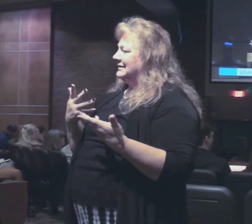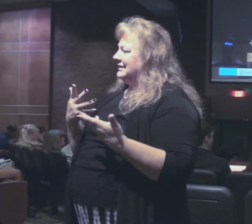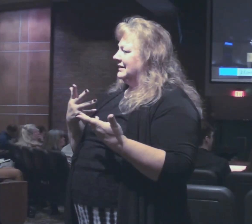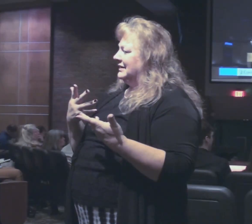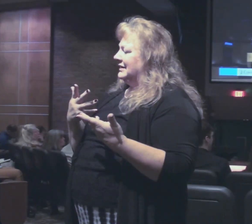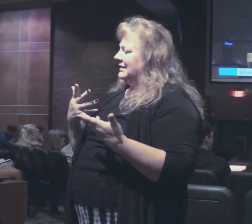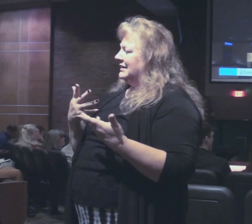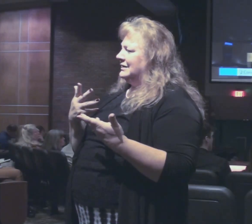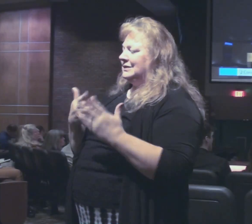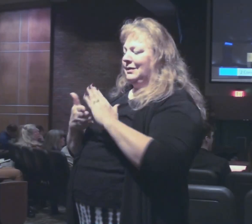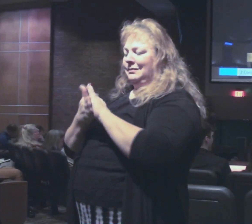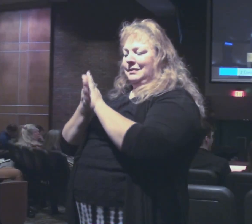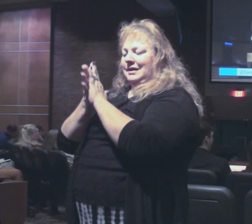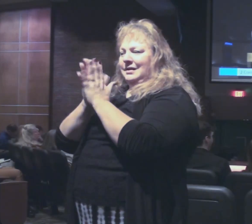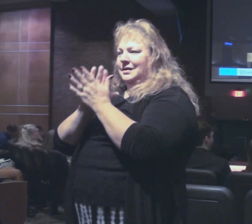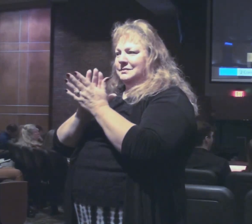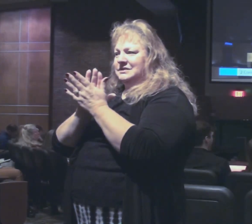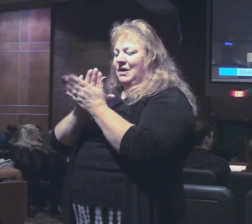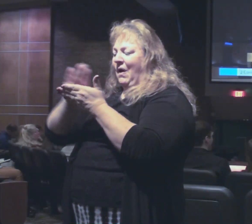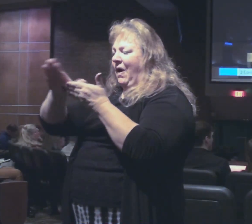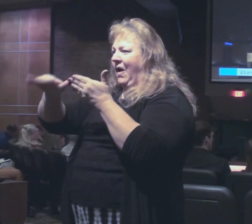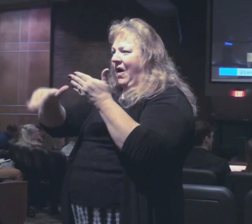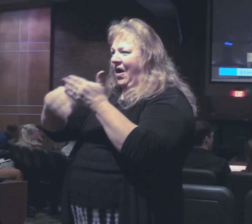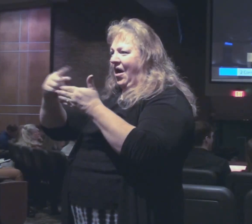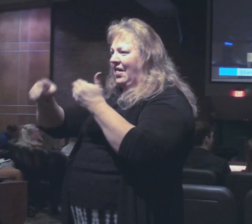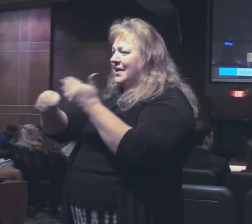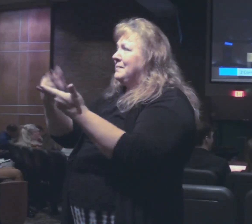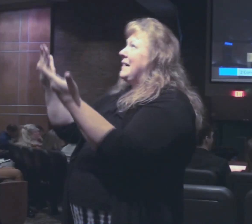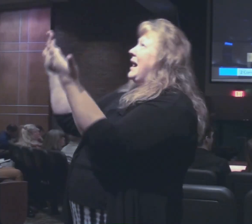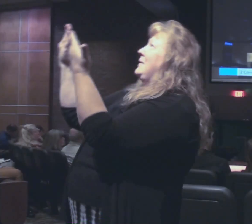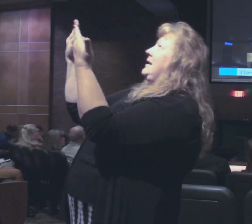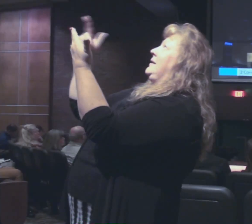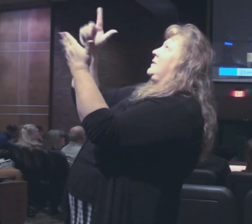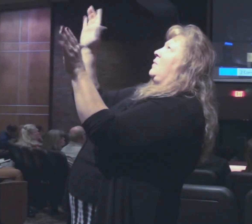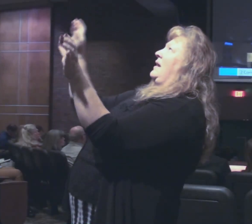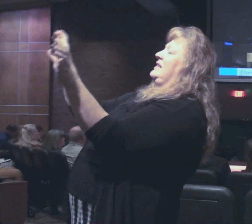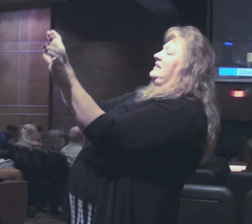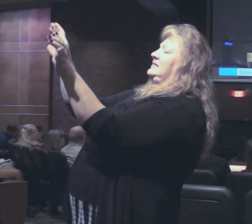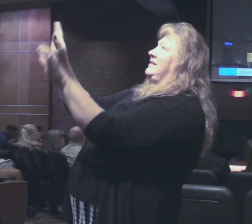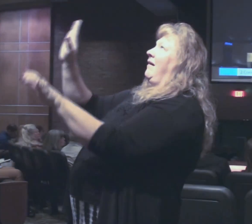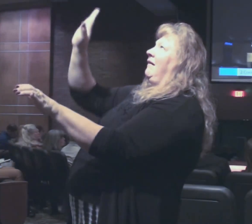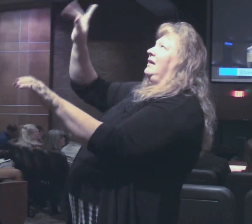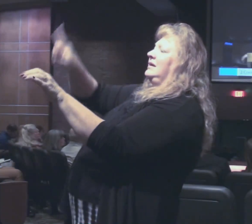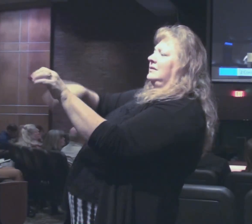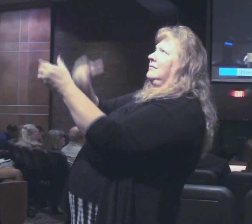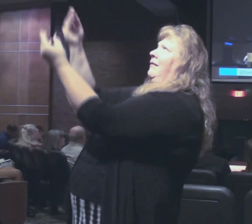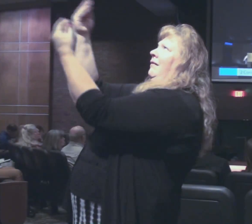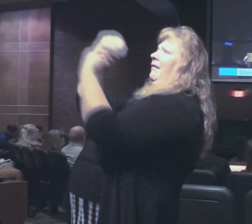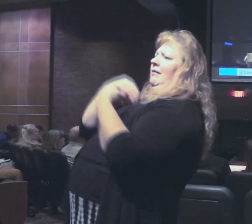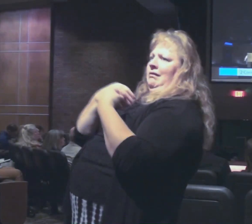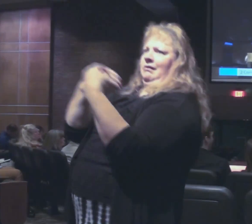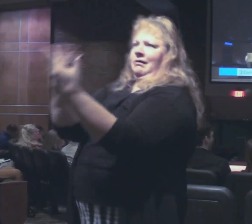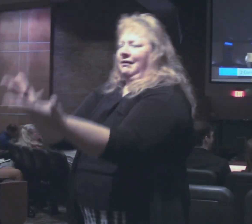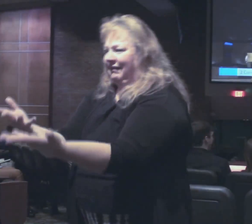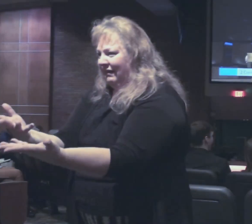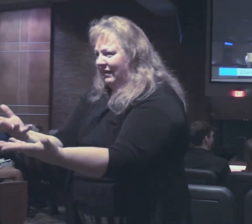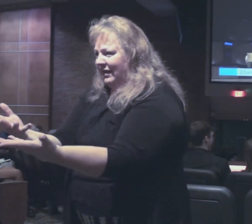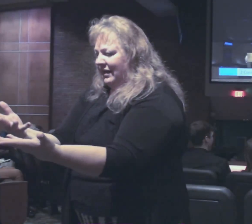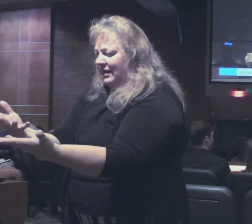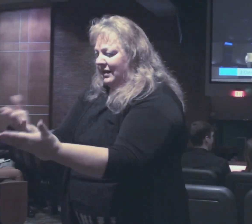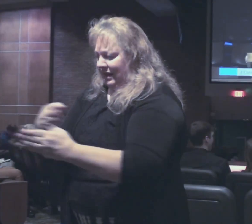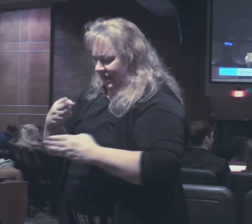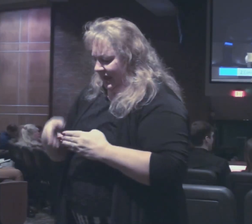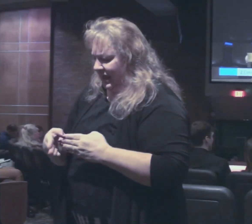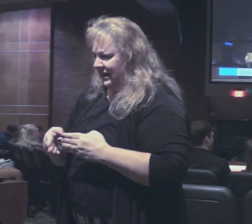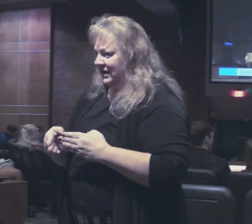and so it becomes all about him and what he has done there's a passing grace of God in you and how else you're going to end this discussion but